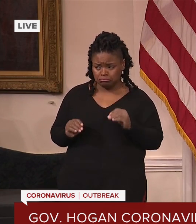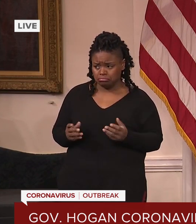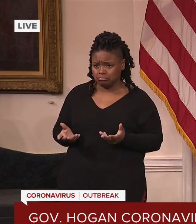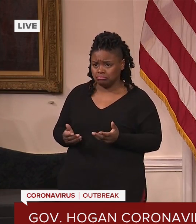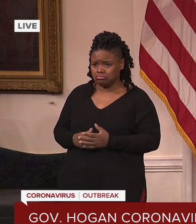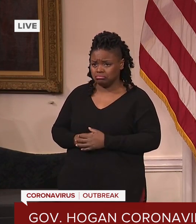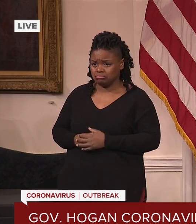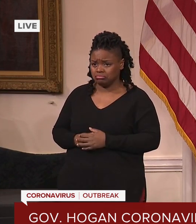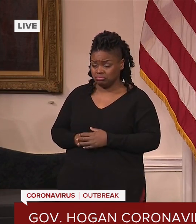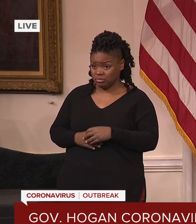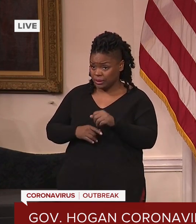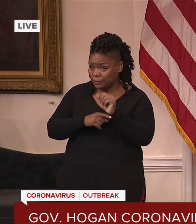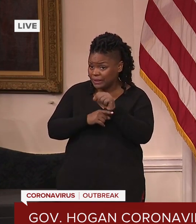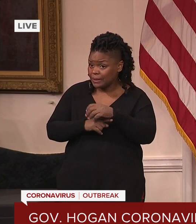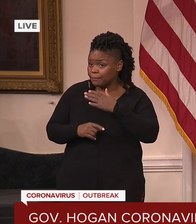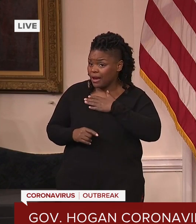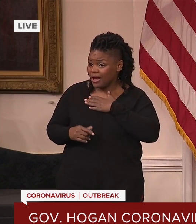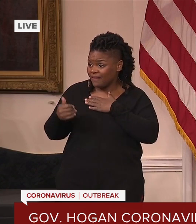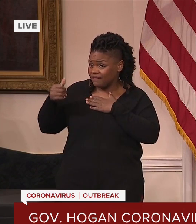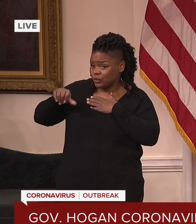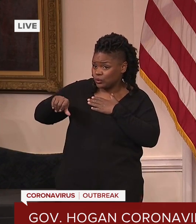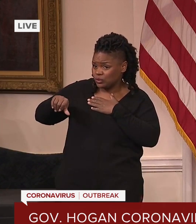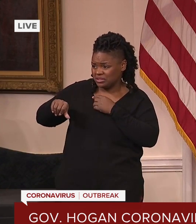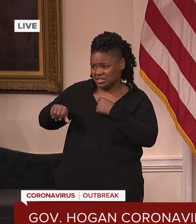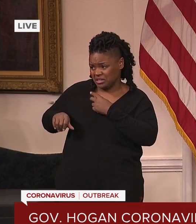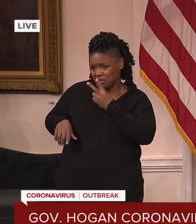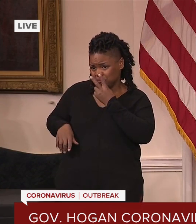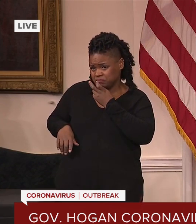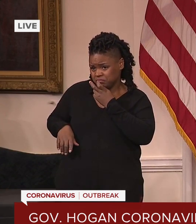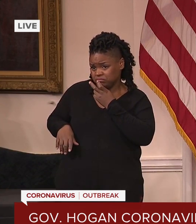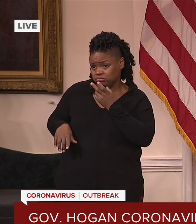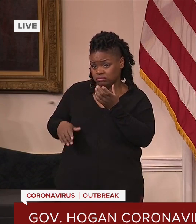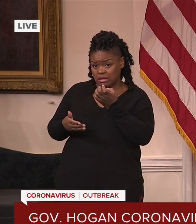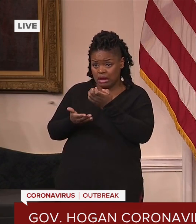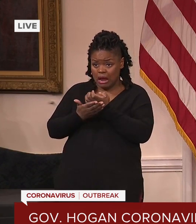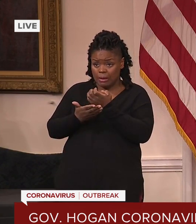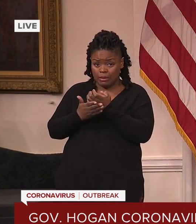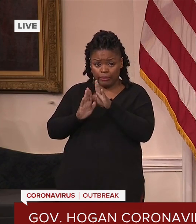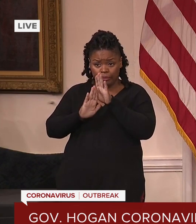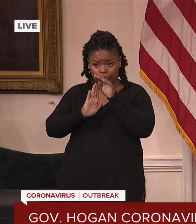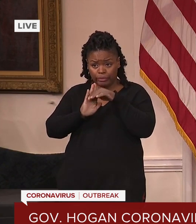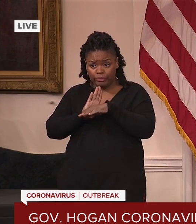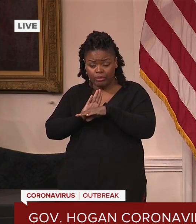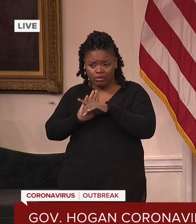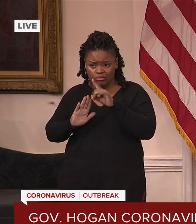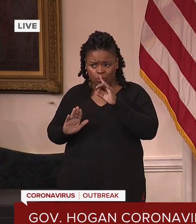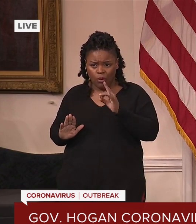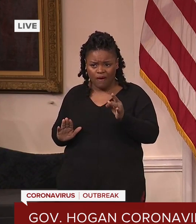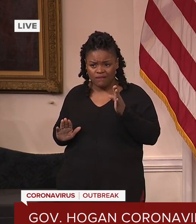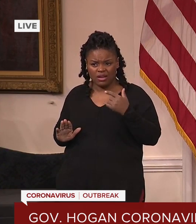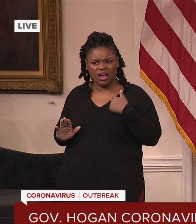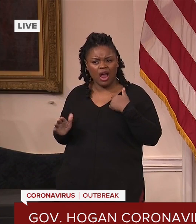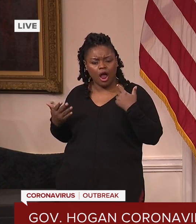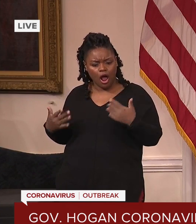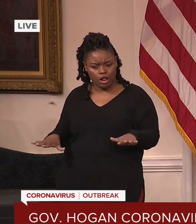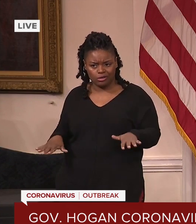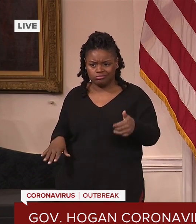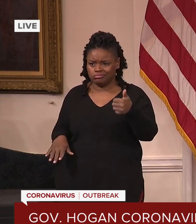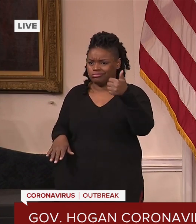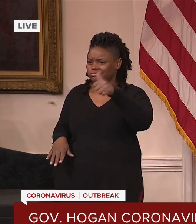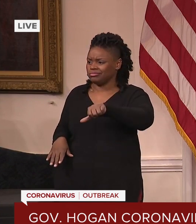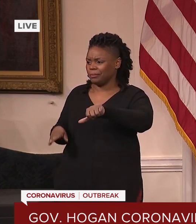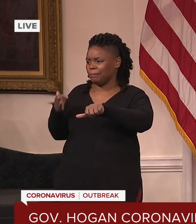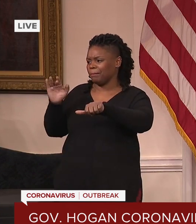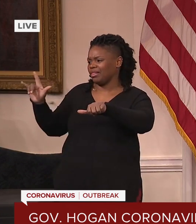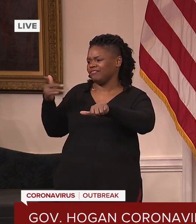the veto in the middle of the worst economic crisis we've had in our lifetime in the middle of a global pandemic. We simply